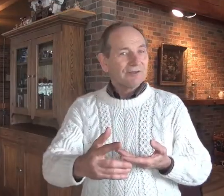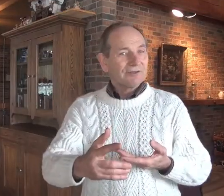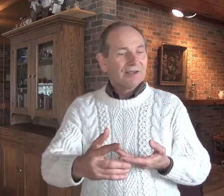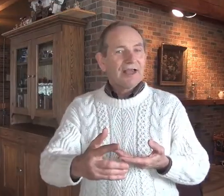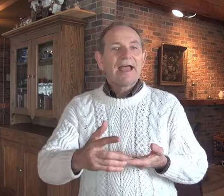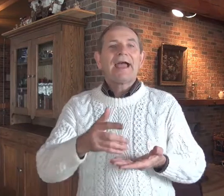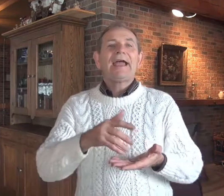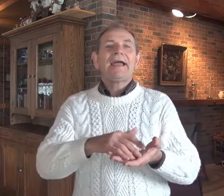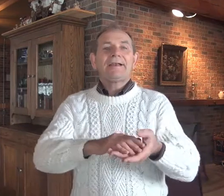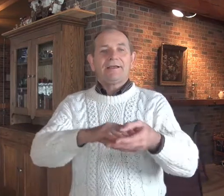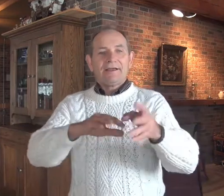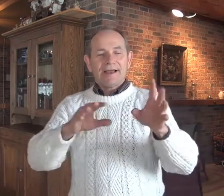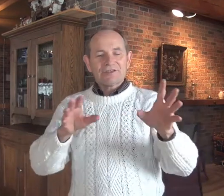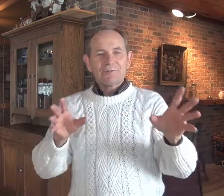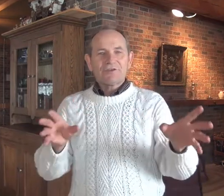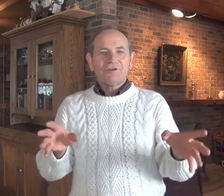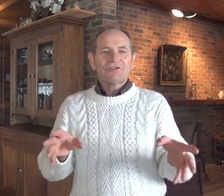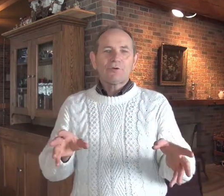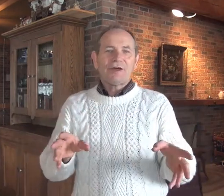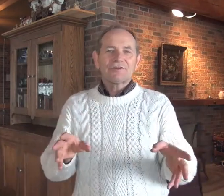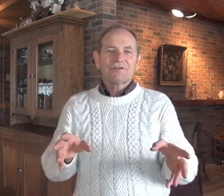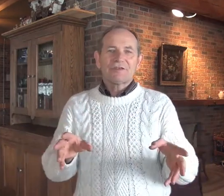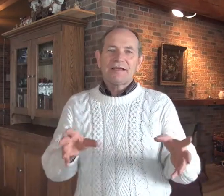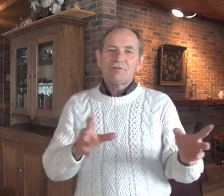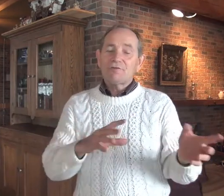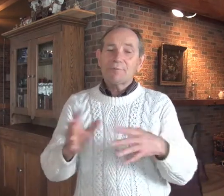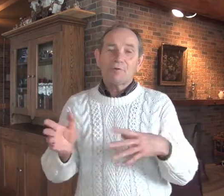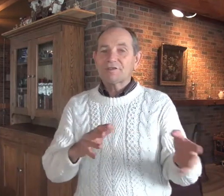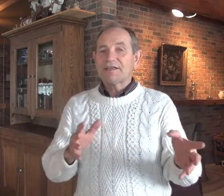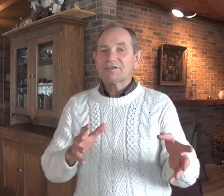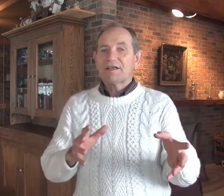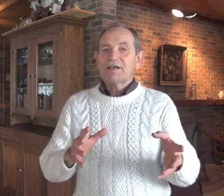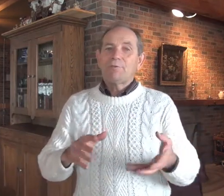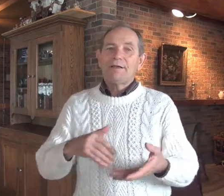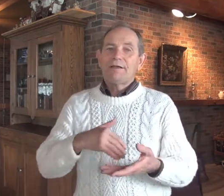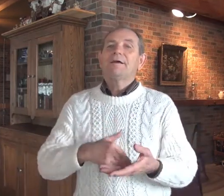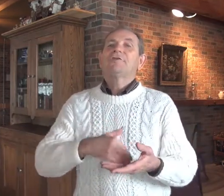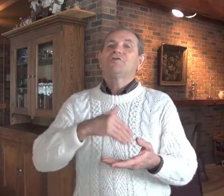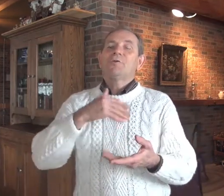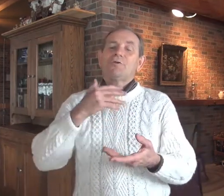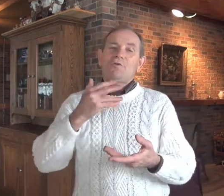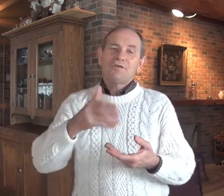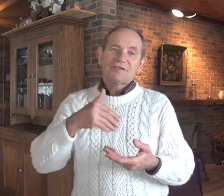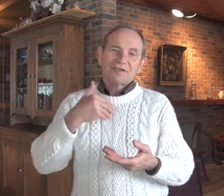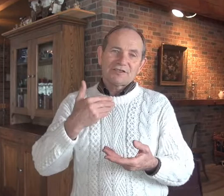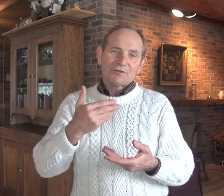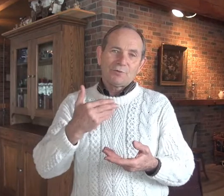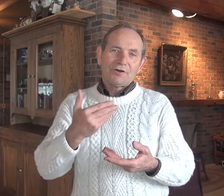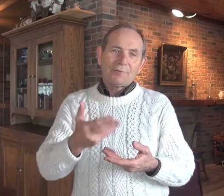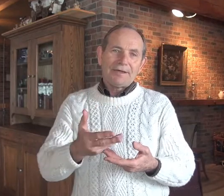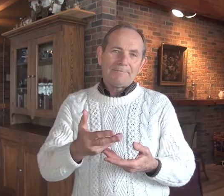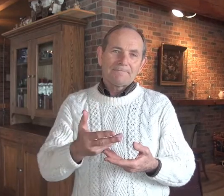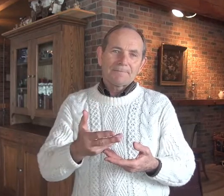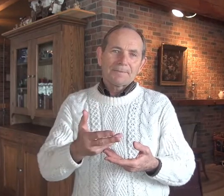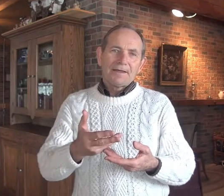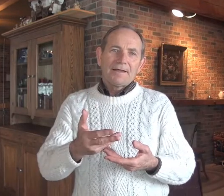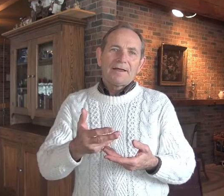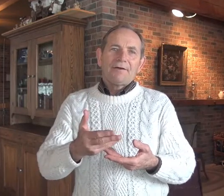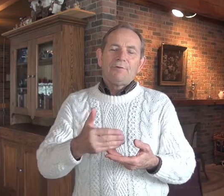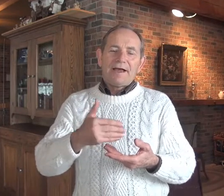and ask them a series of questions, and through that process, we determined who the successors were going to be. We